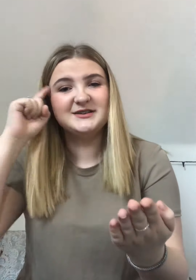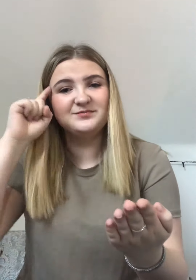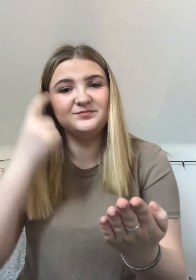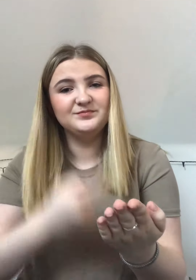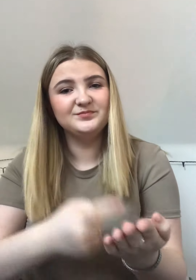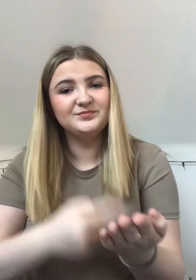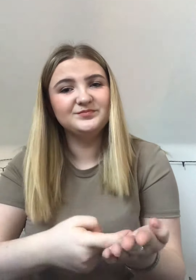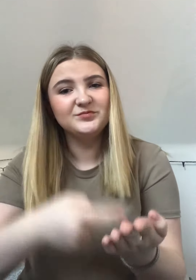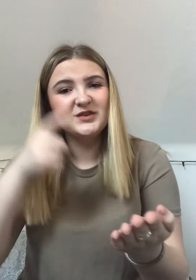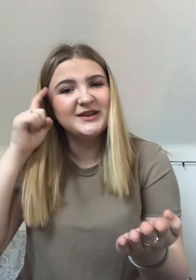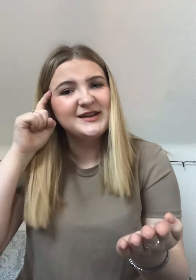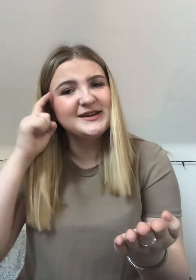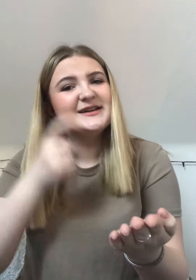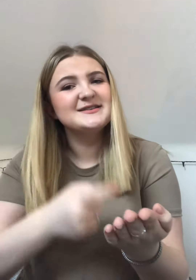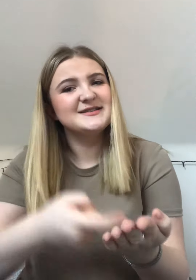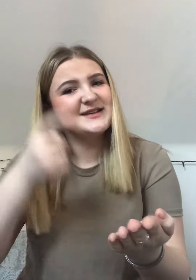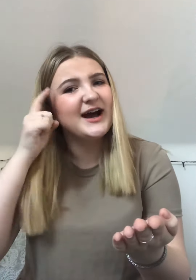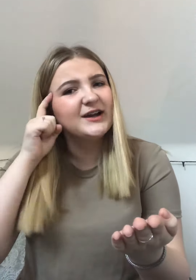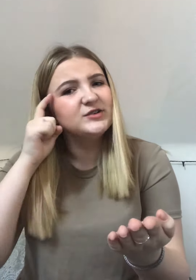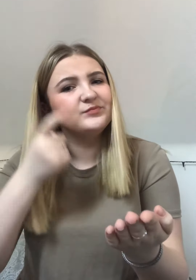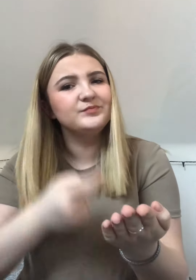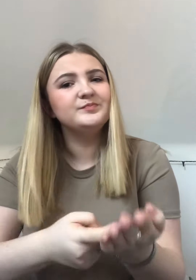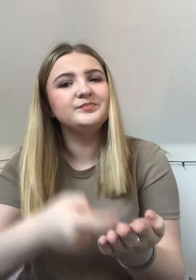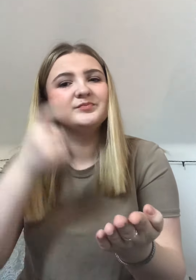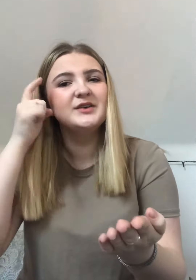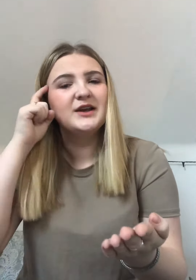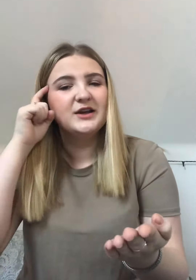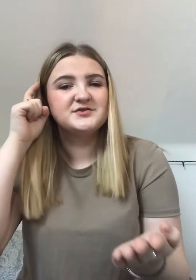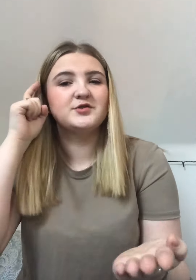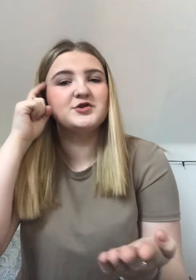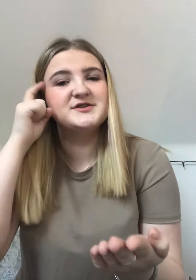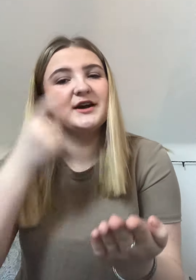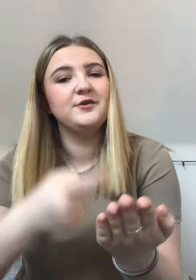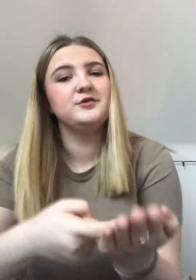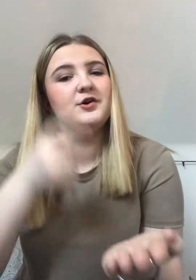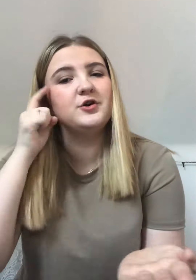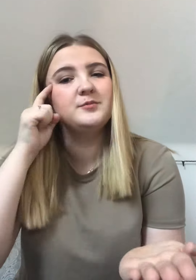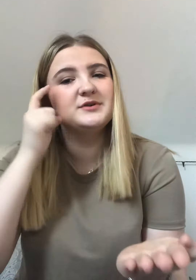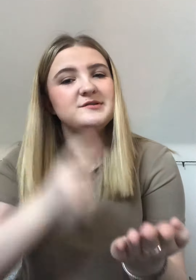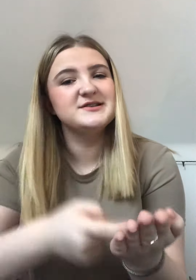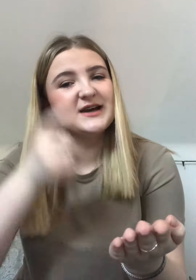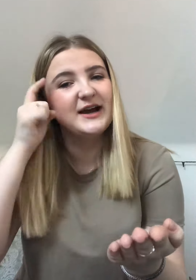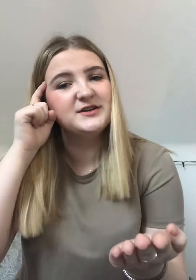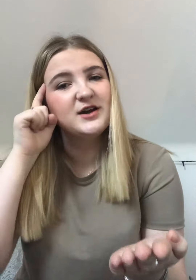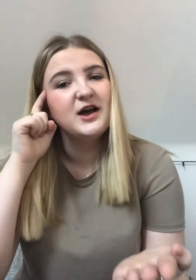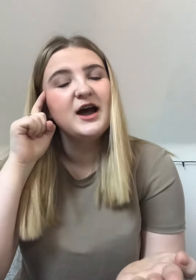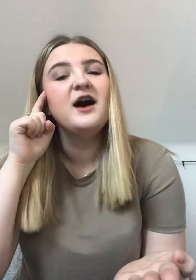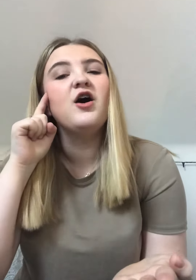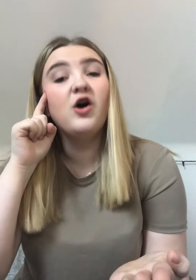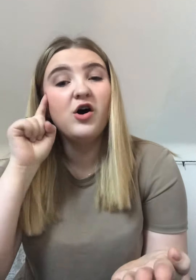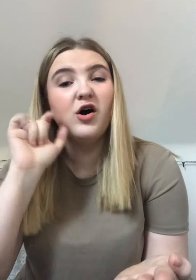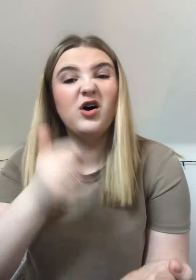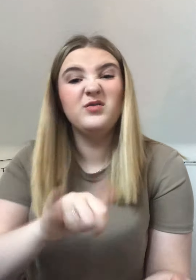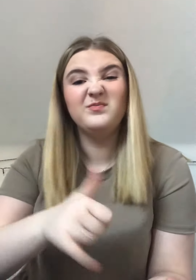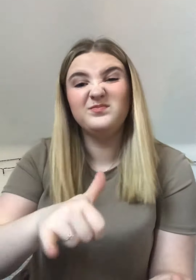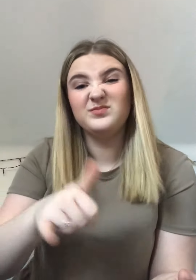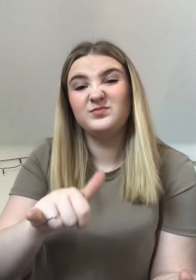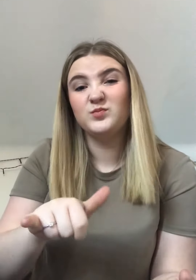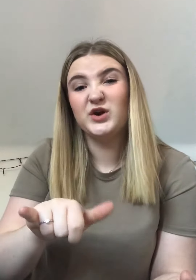decide so it goes down and up decide or which